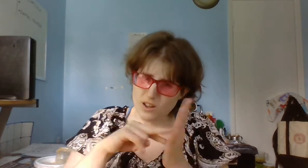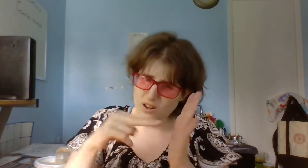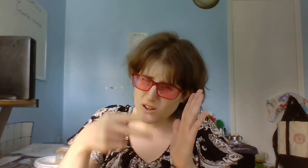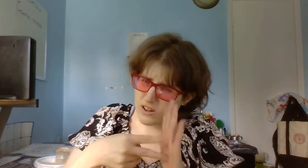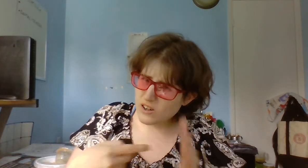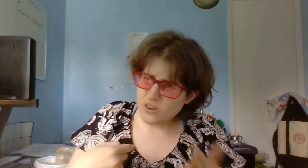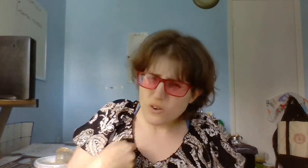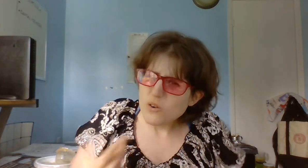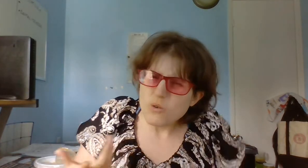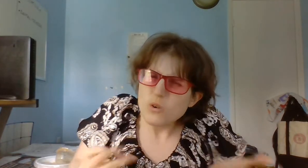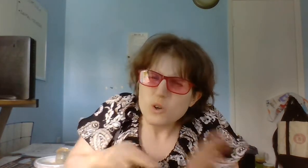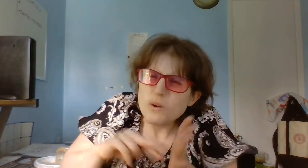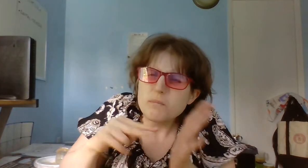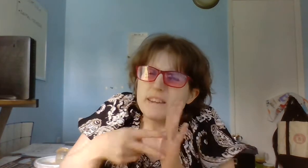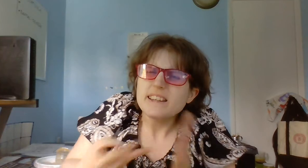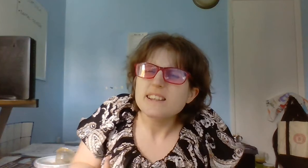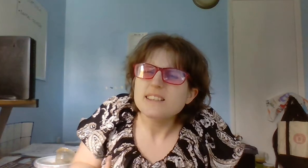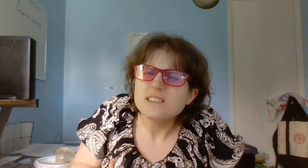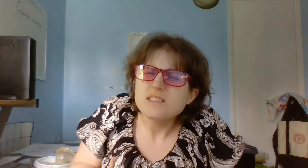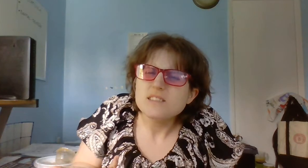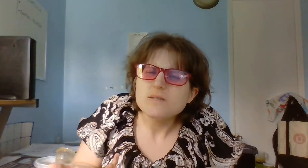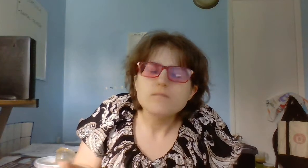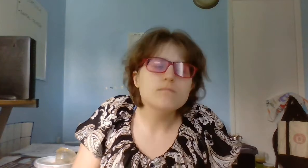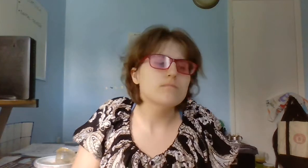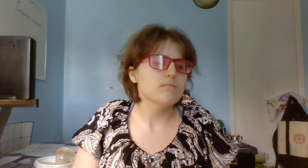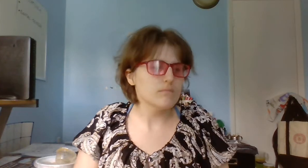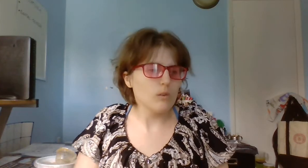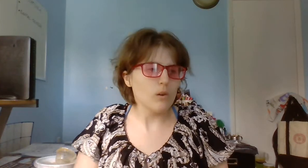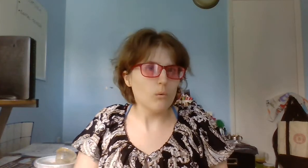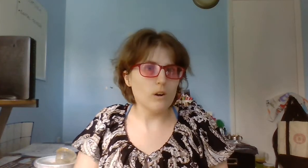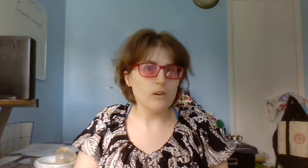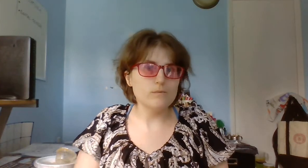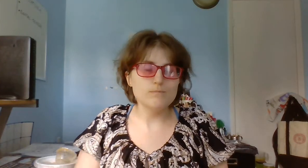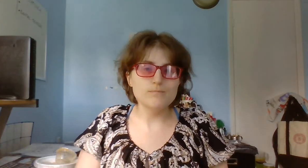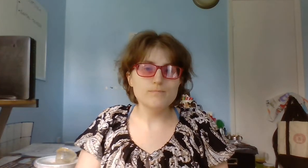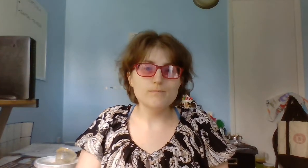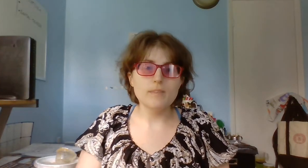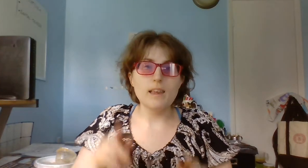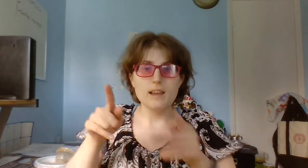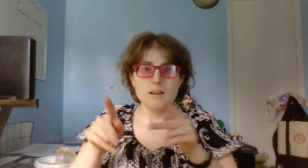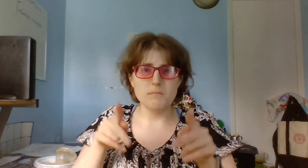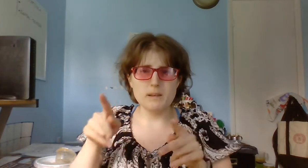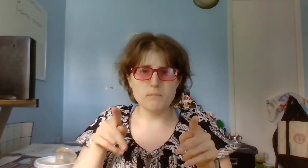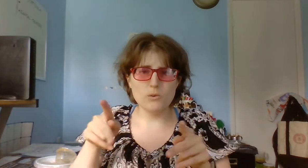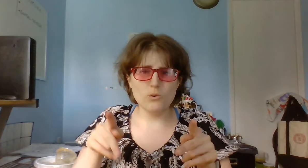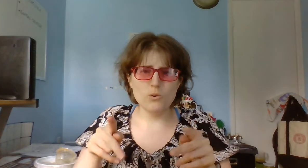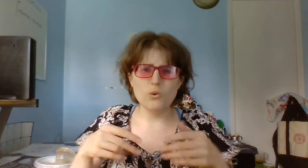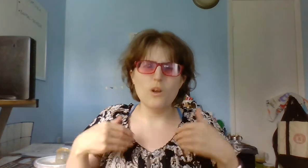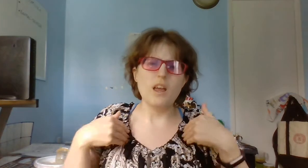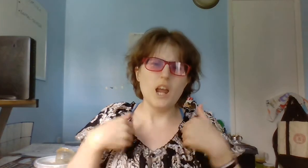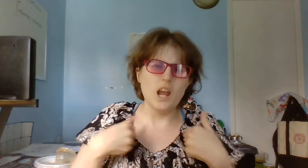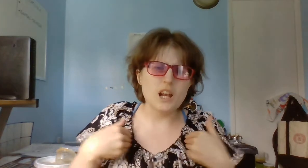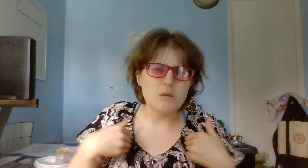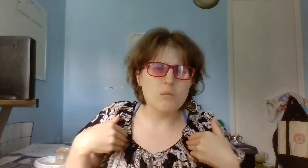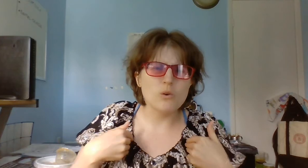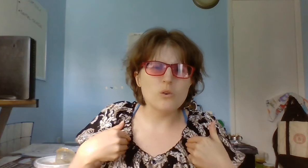What do I mean? Well, people, animals,